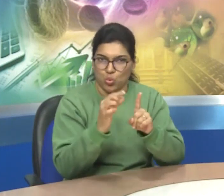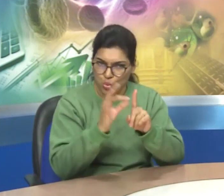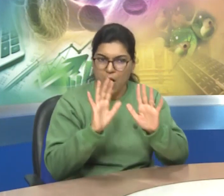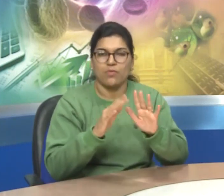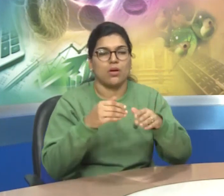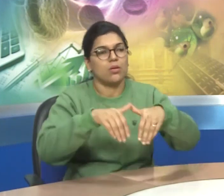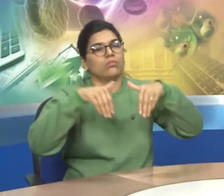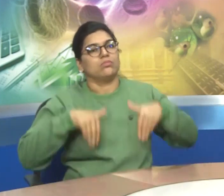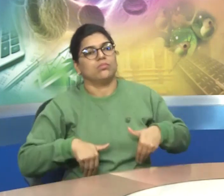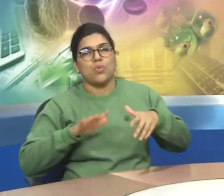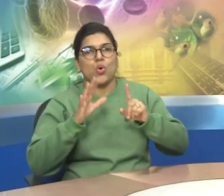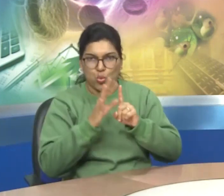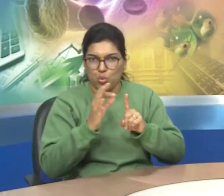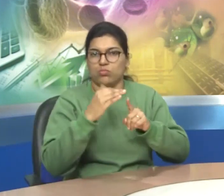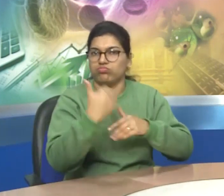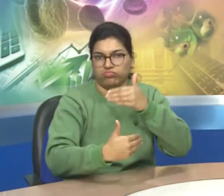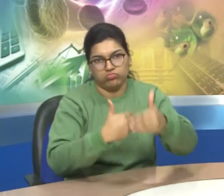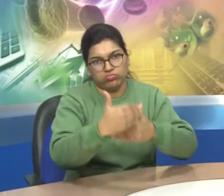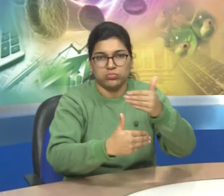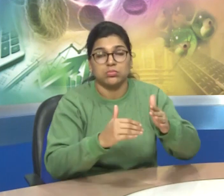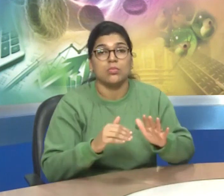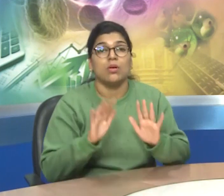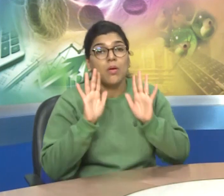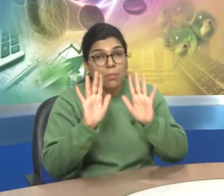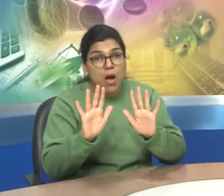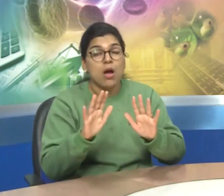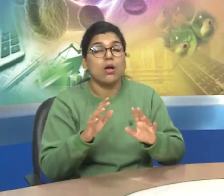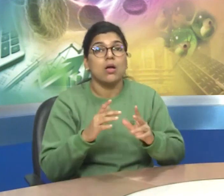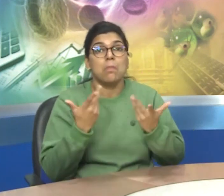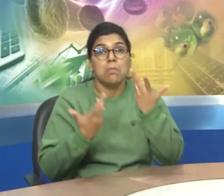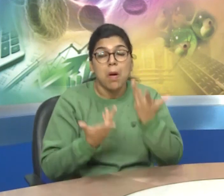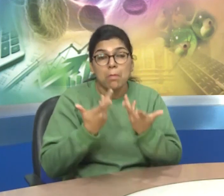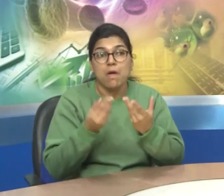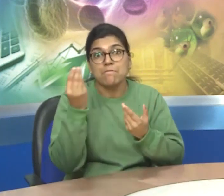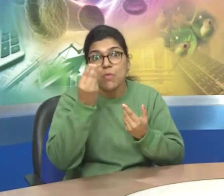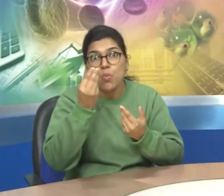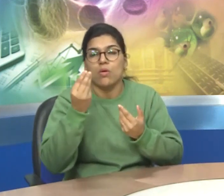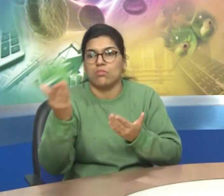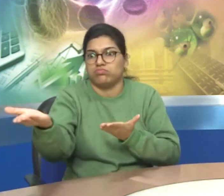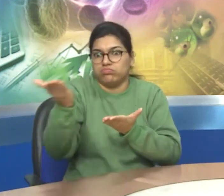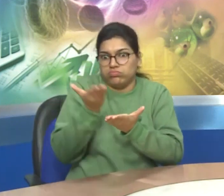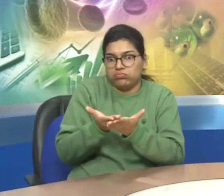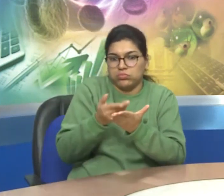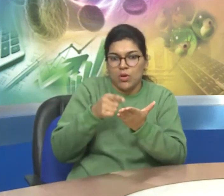control over the executive through several motions